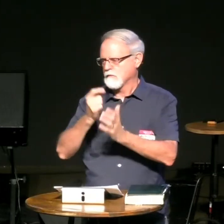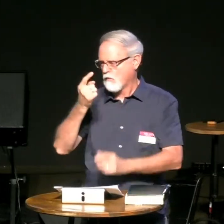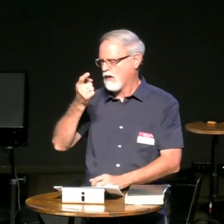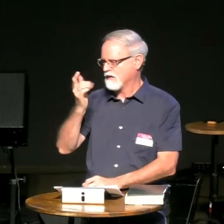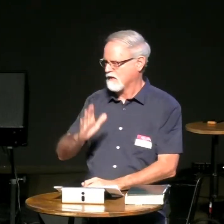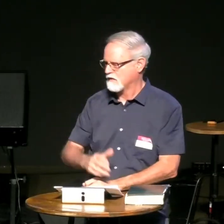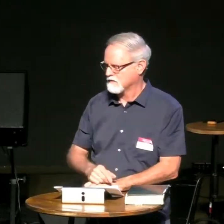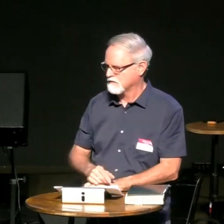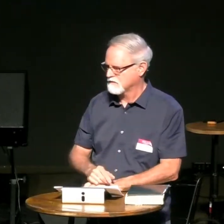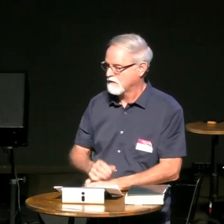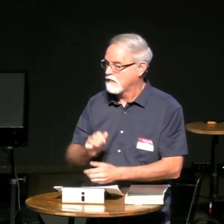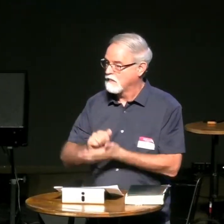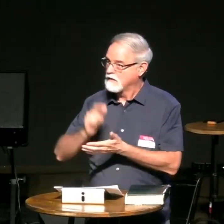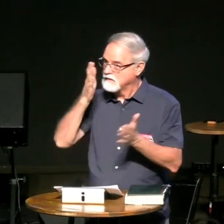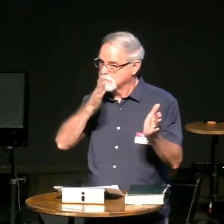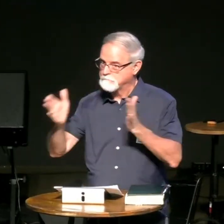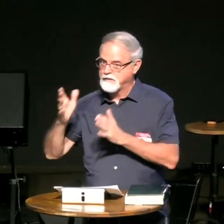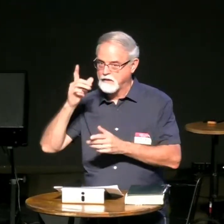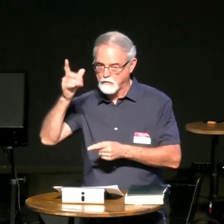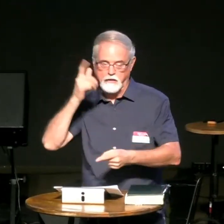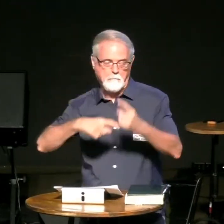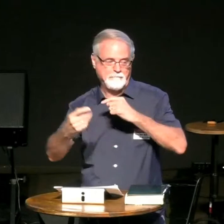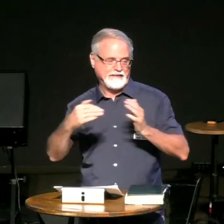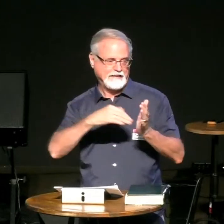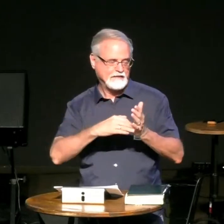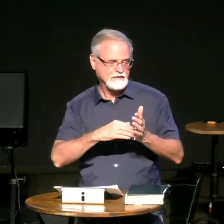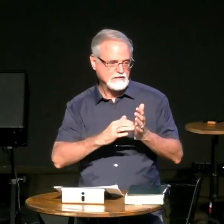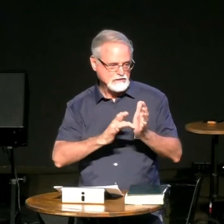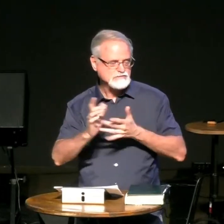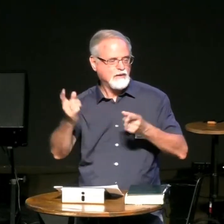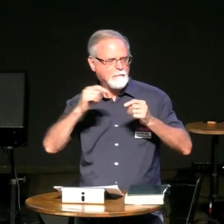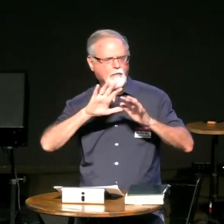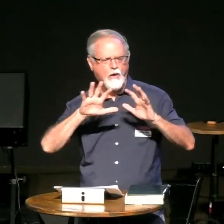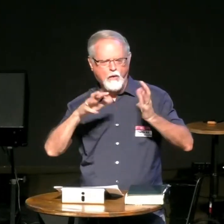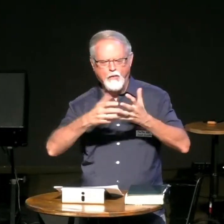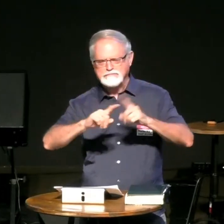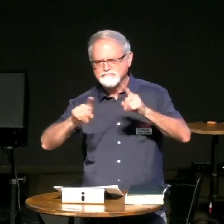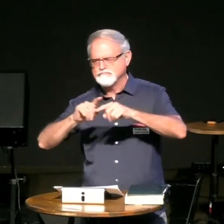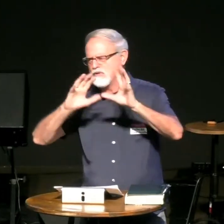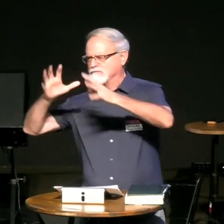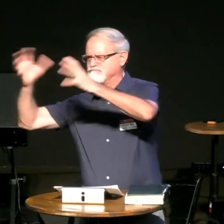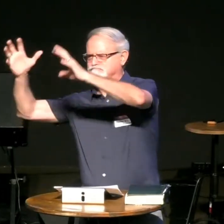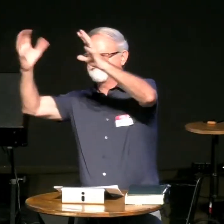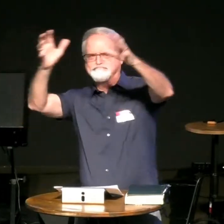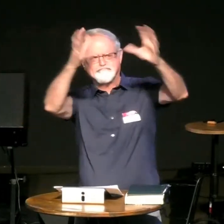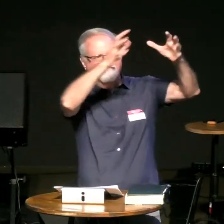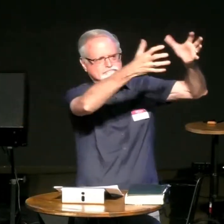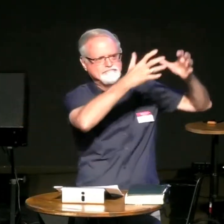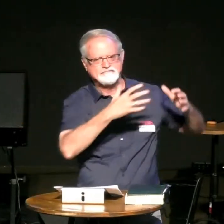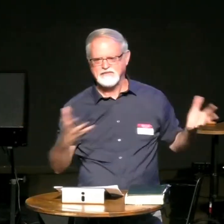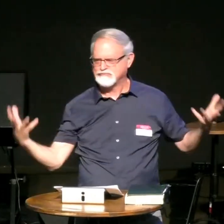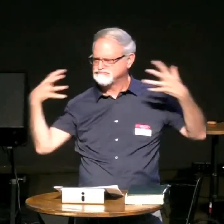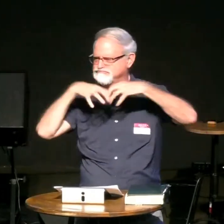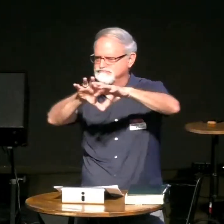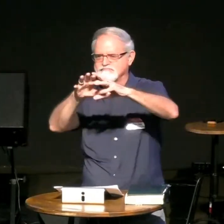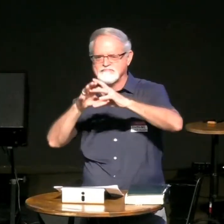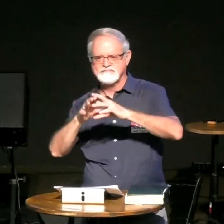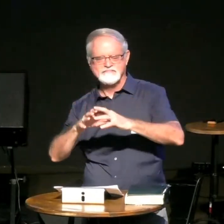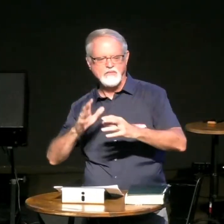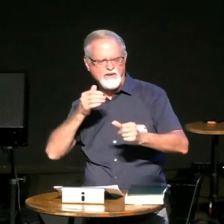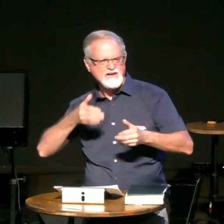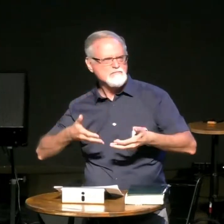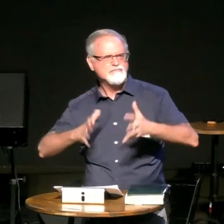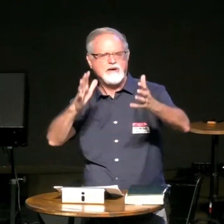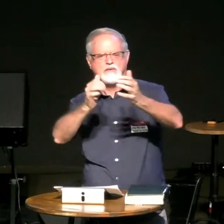ocfa all together worshiping that same god together right now he will come again and it doesn't matter what group